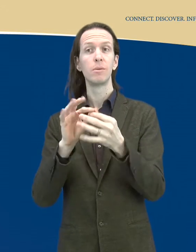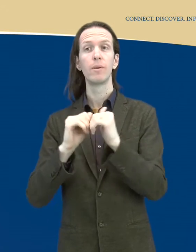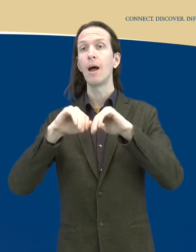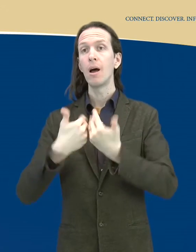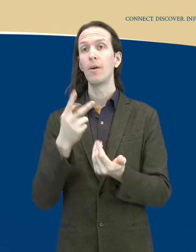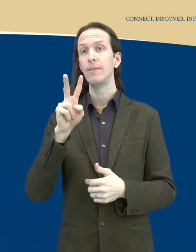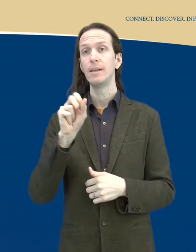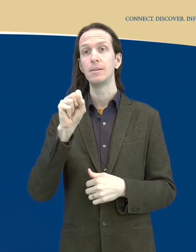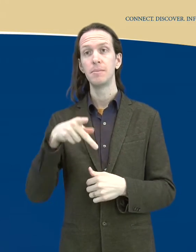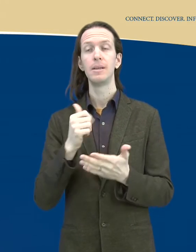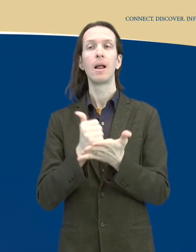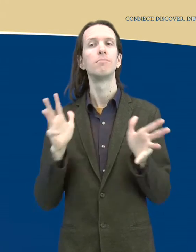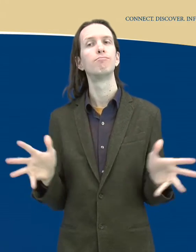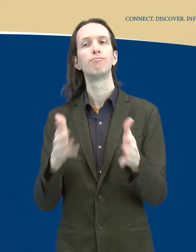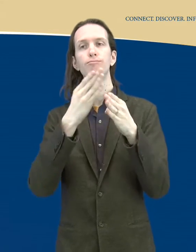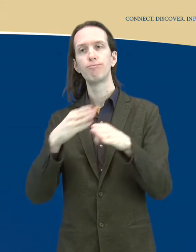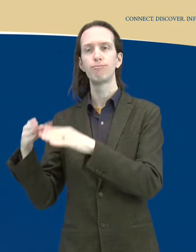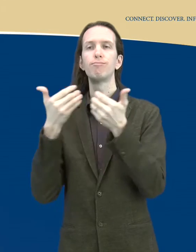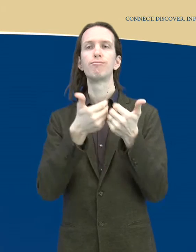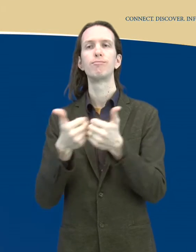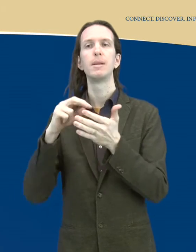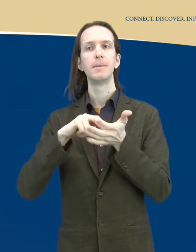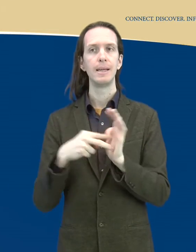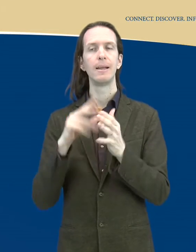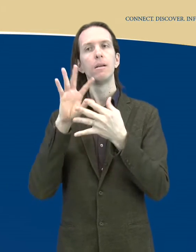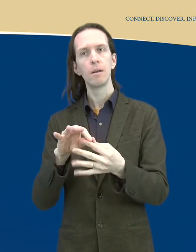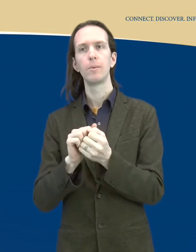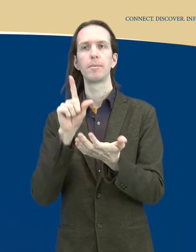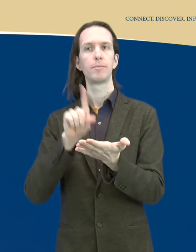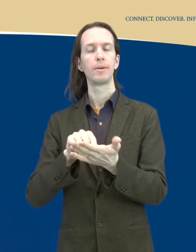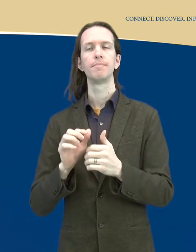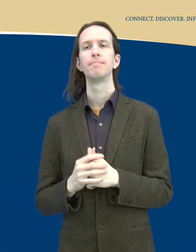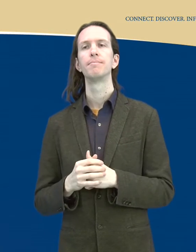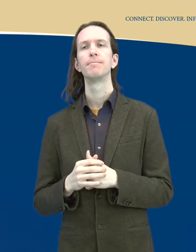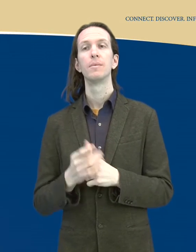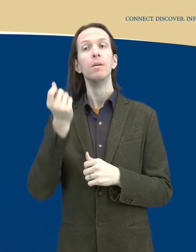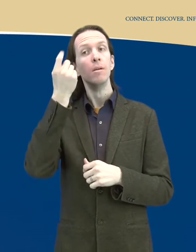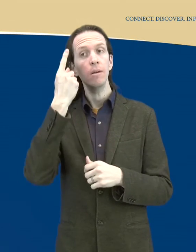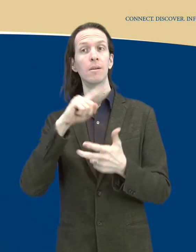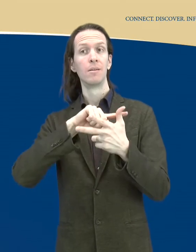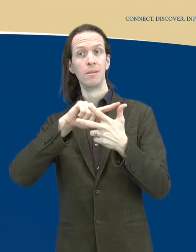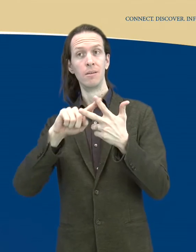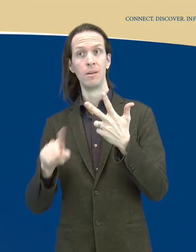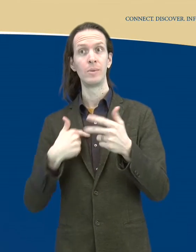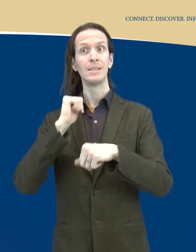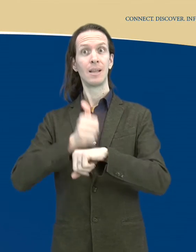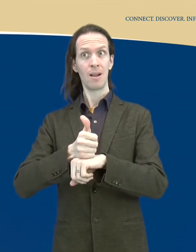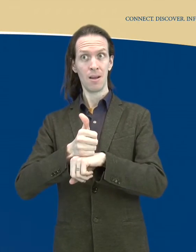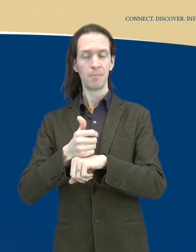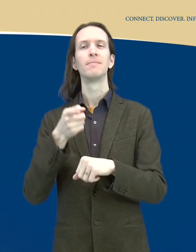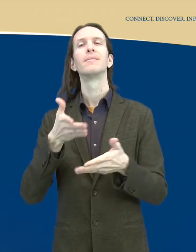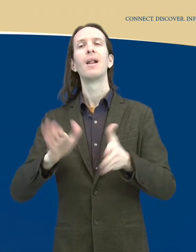facilitate segmentation and mapping between print and meaning. We explain how visual